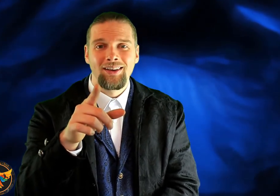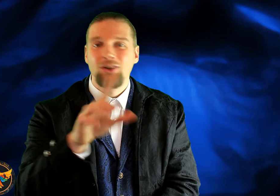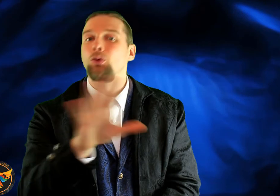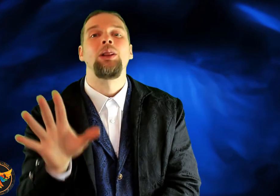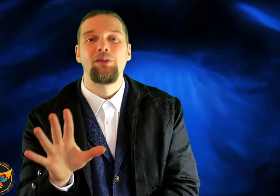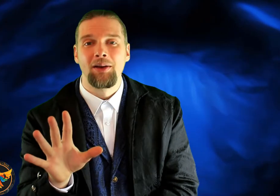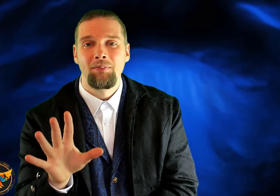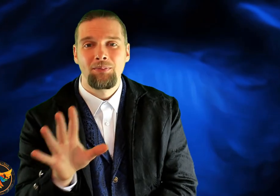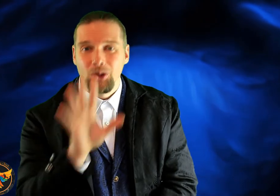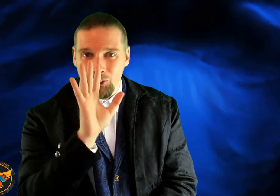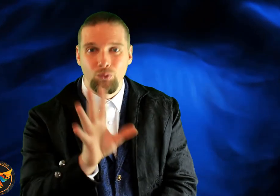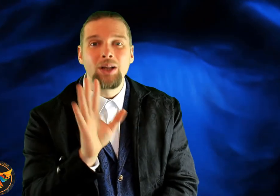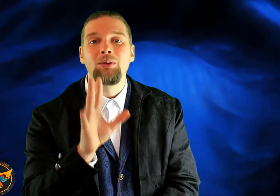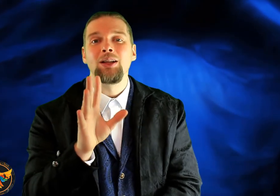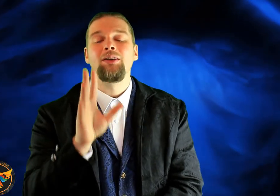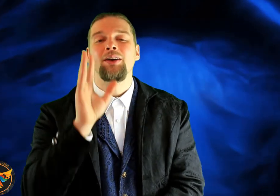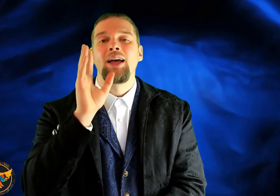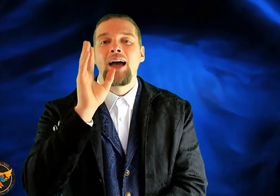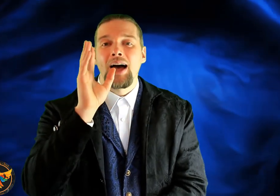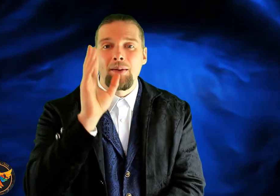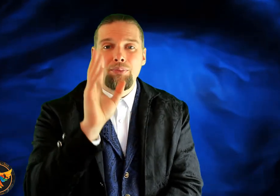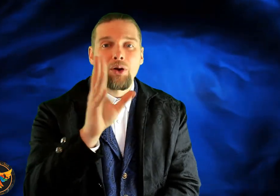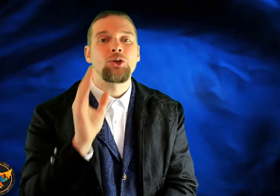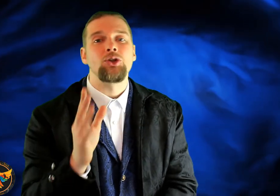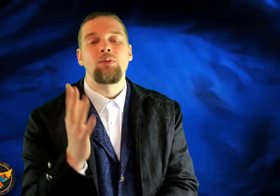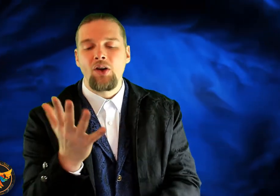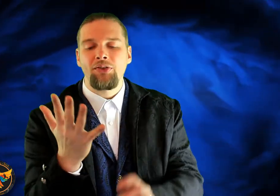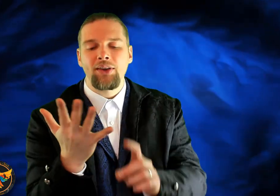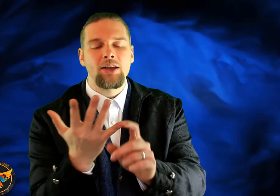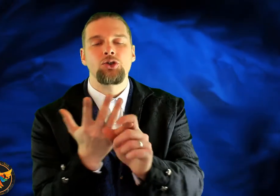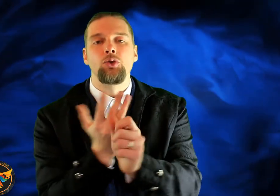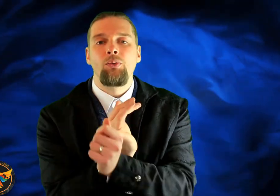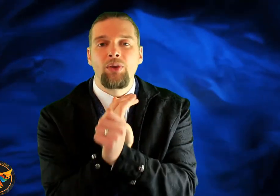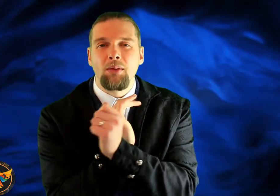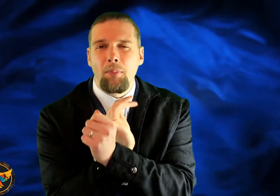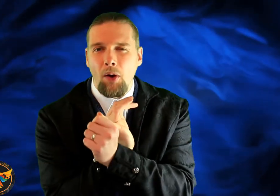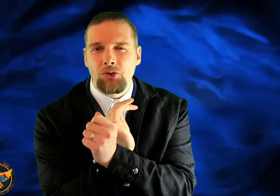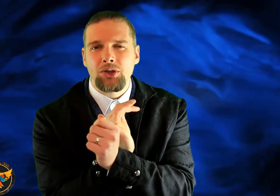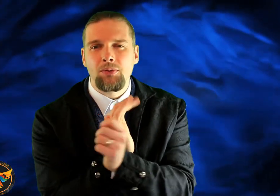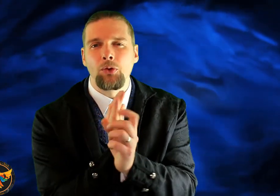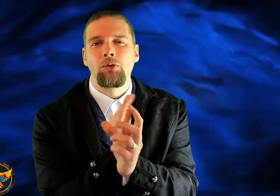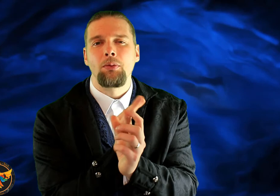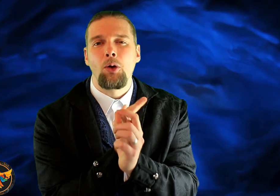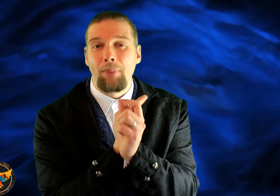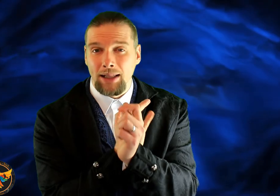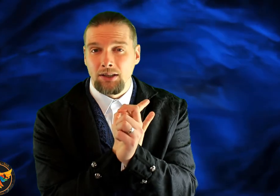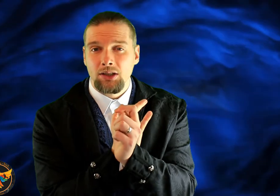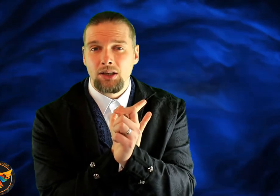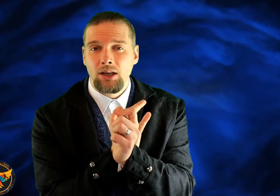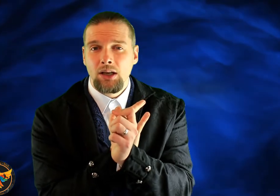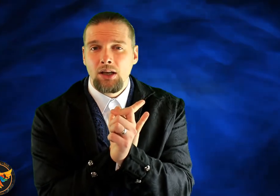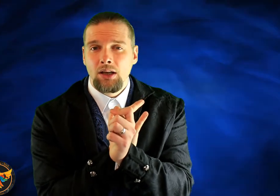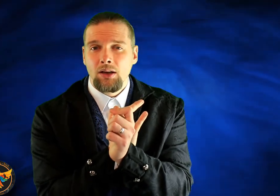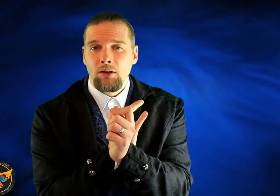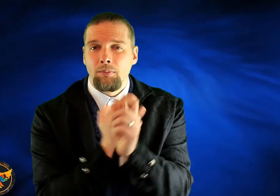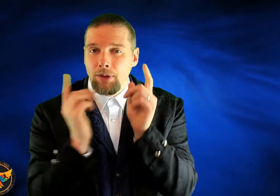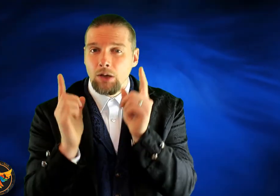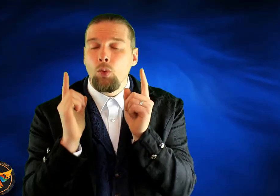You will love it. You will really, really love it. And I promise you, if nothing else, you will feel more positive. You will feel more balanced. Be